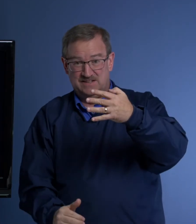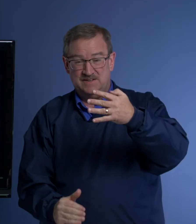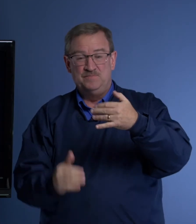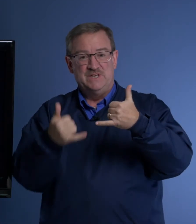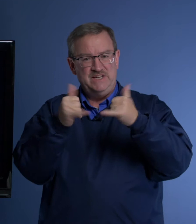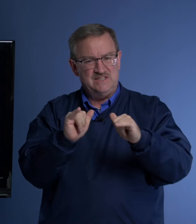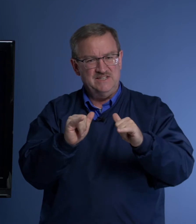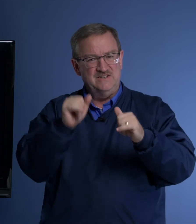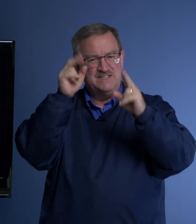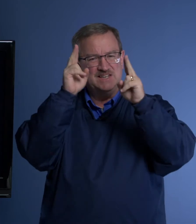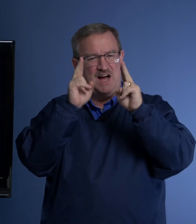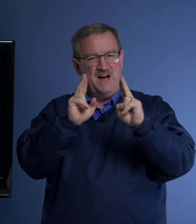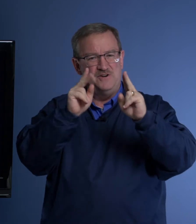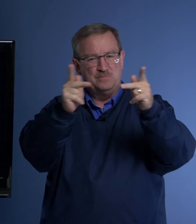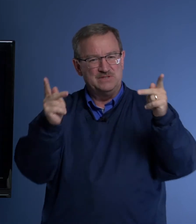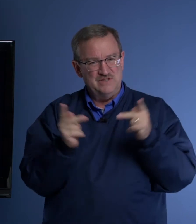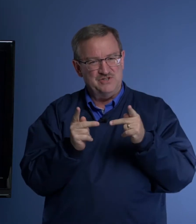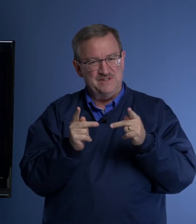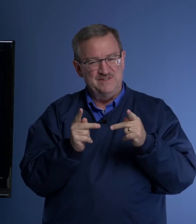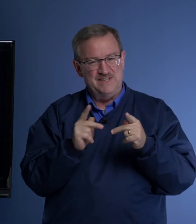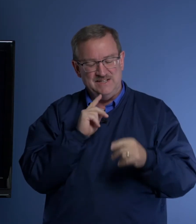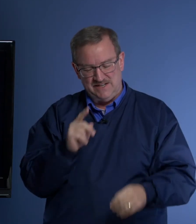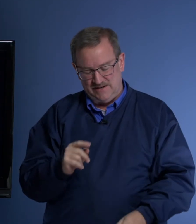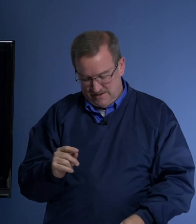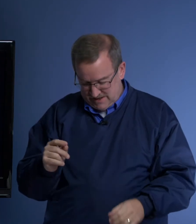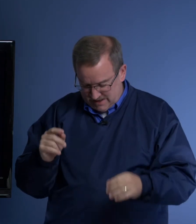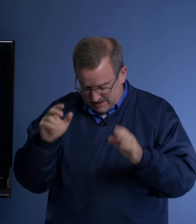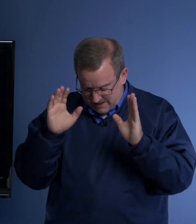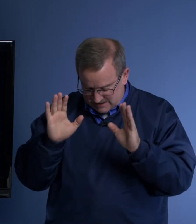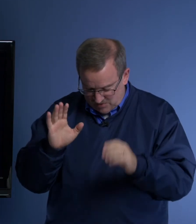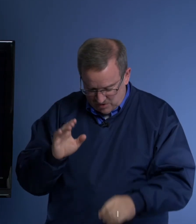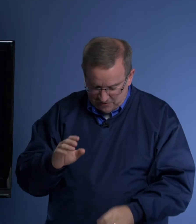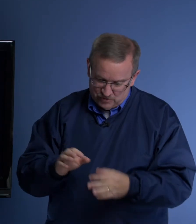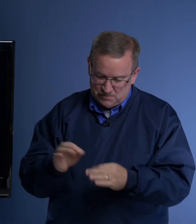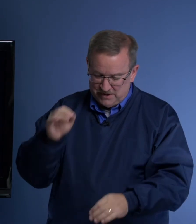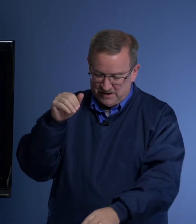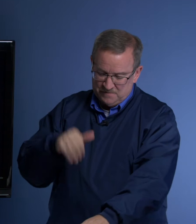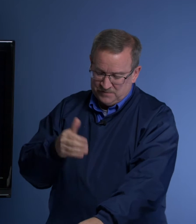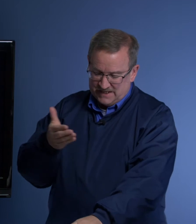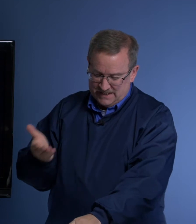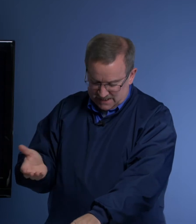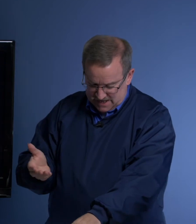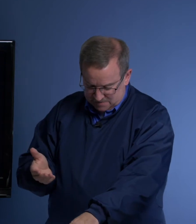he still is in honored position that he's in. And he has that wonderful spirit in him.